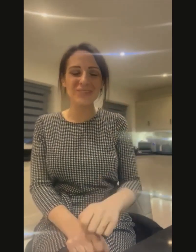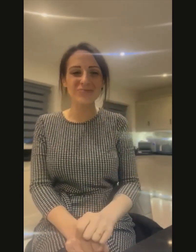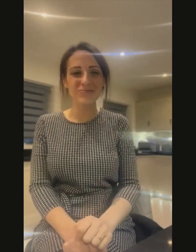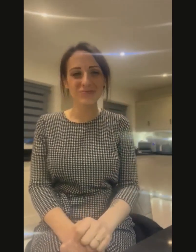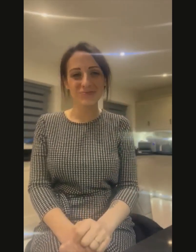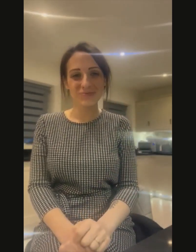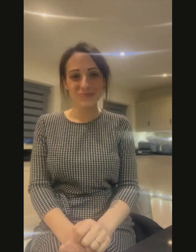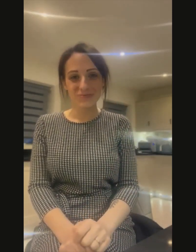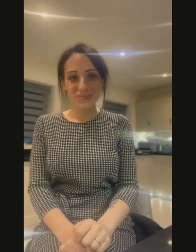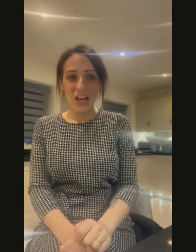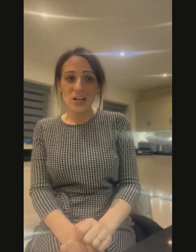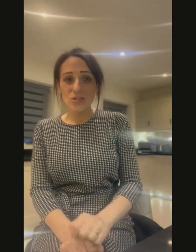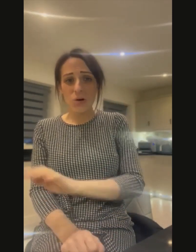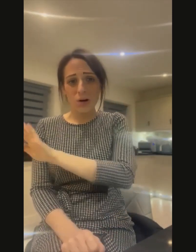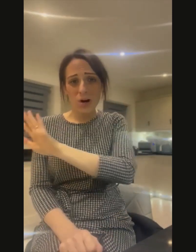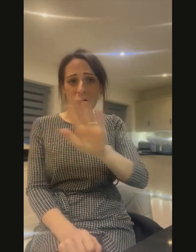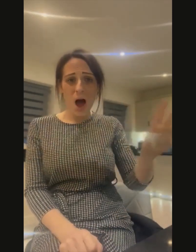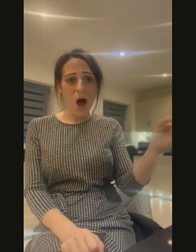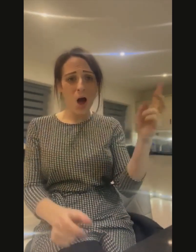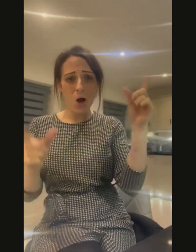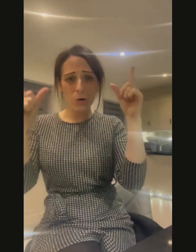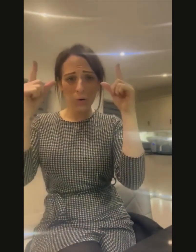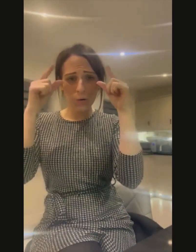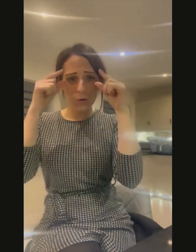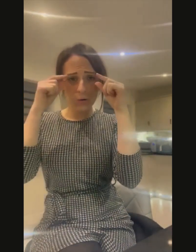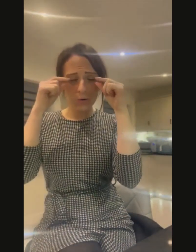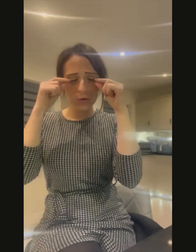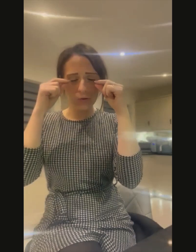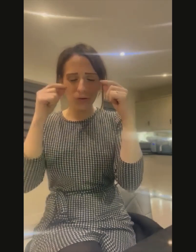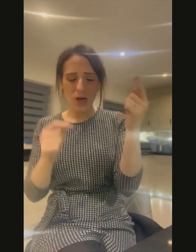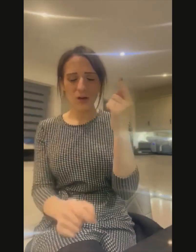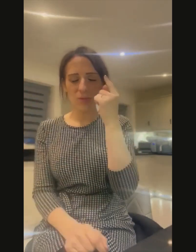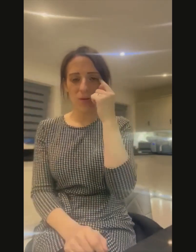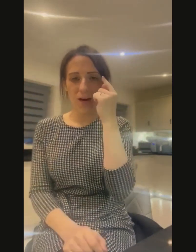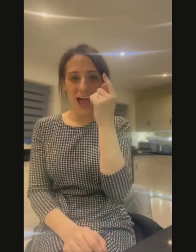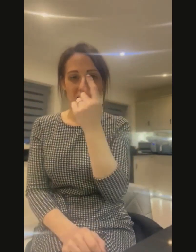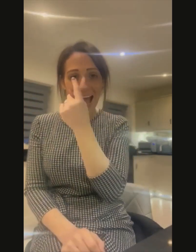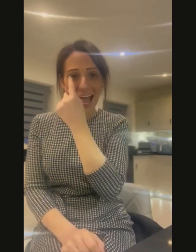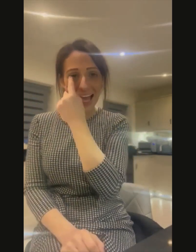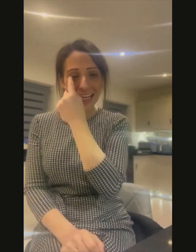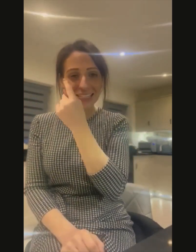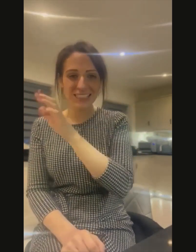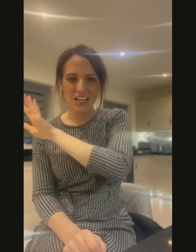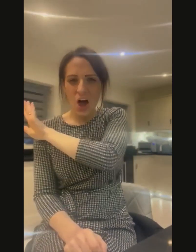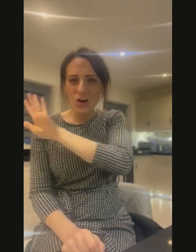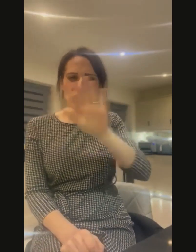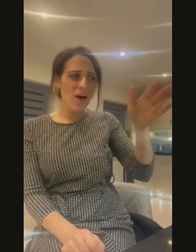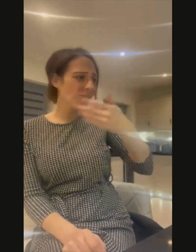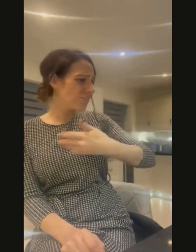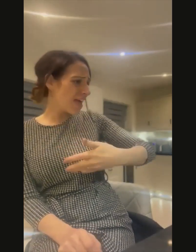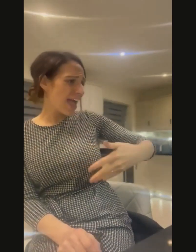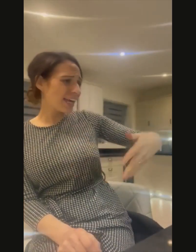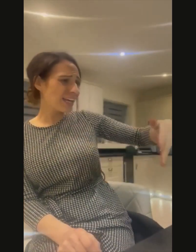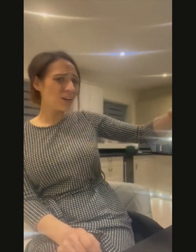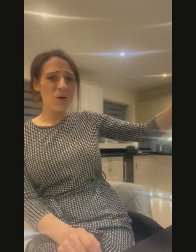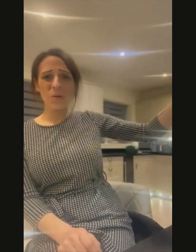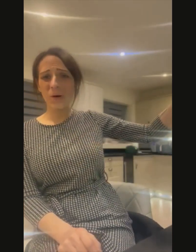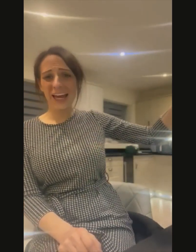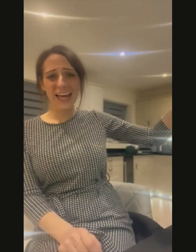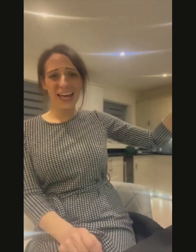Don't close your eyes Don't fade away